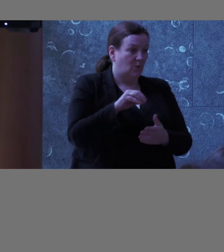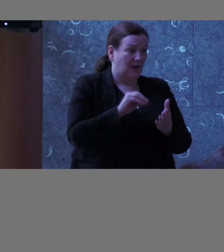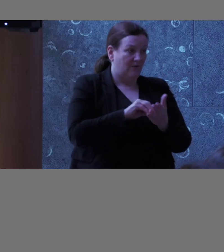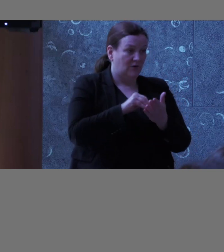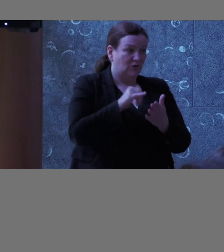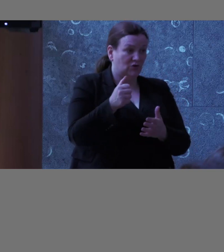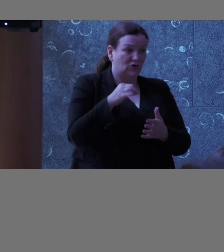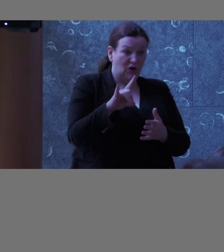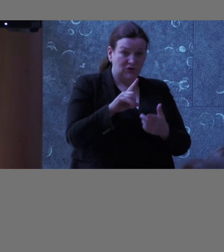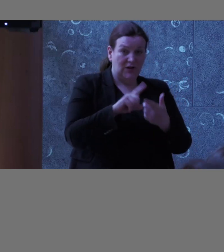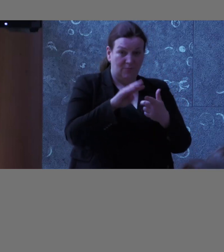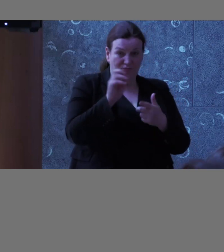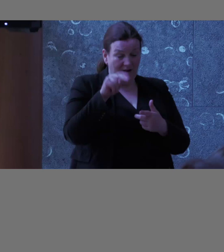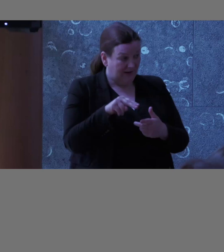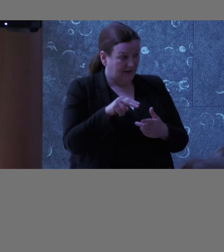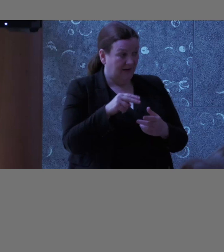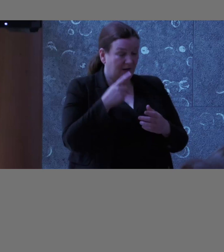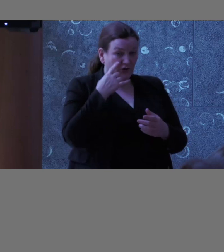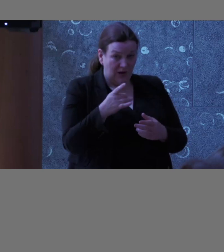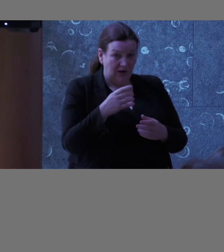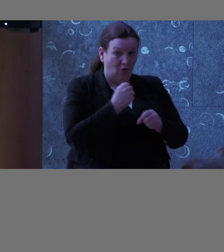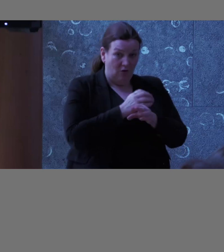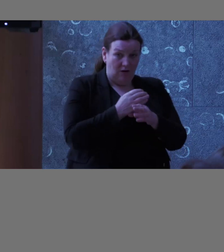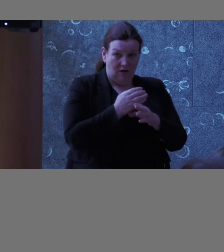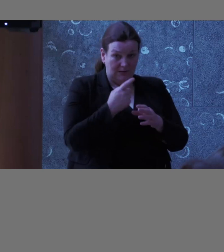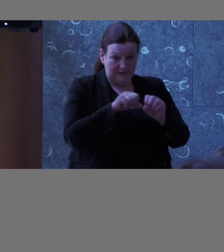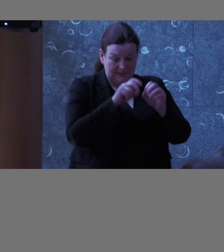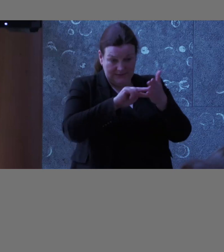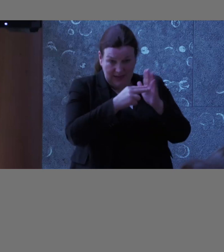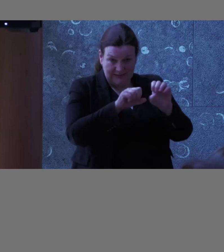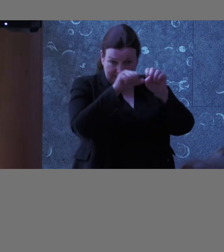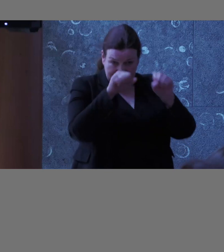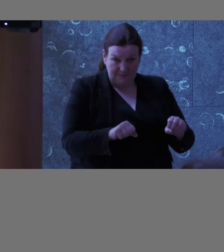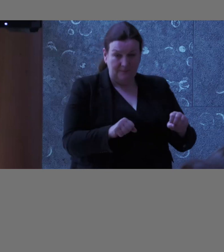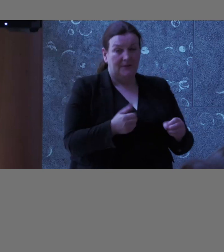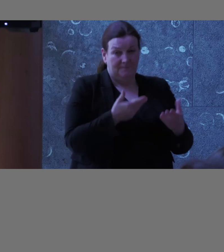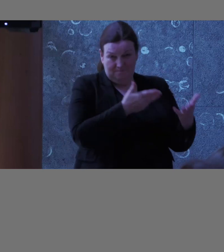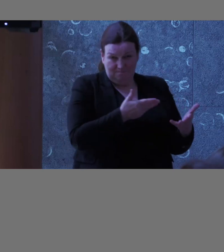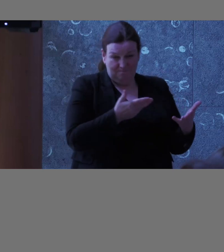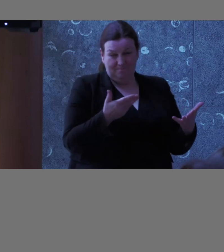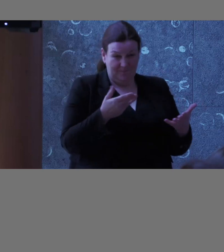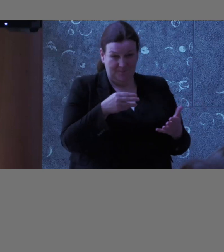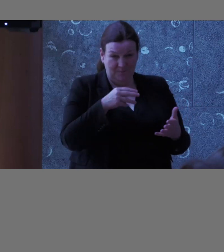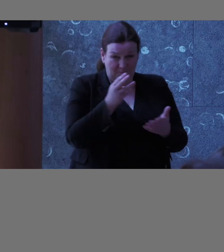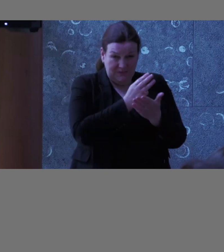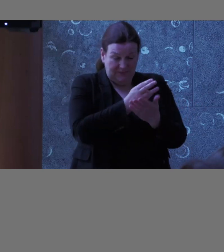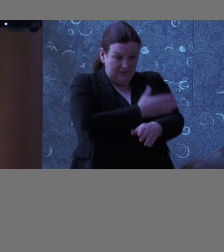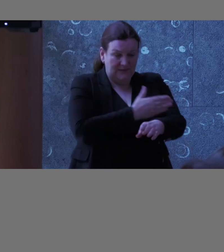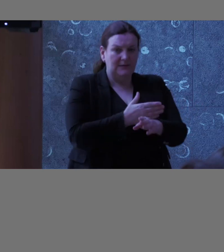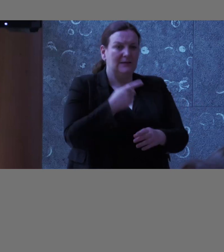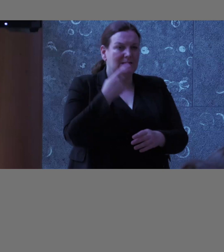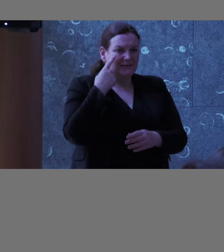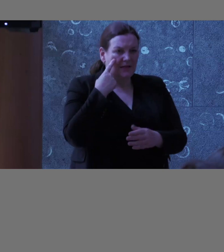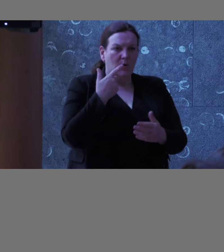who check all of our components in our design system, and then they are part of our design process from the start, so they will look at our journeys,